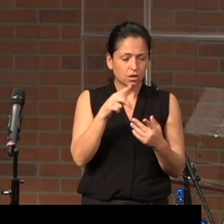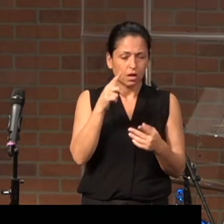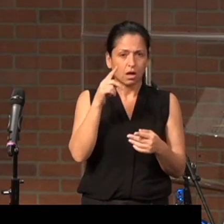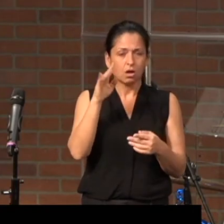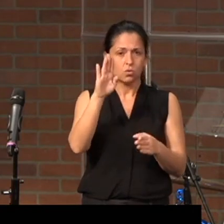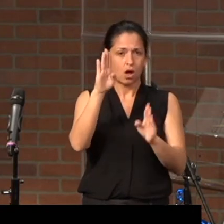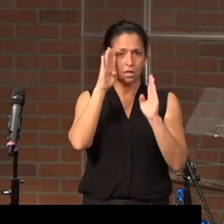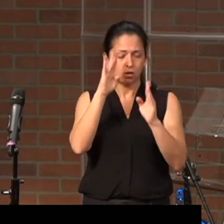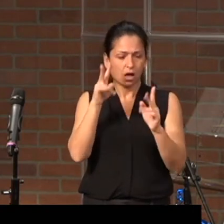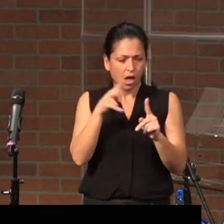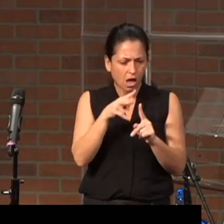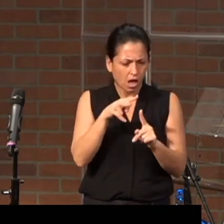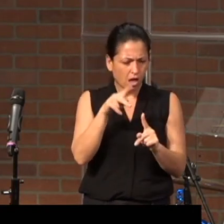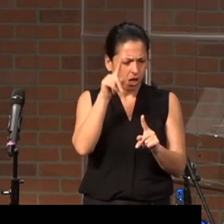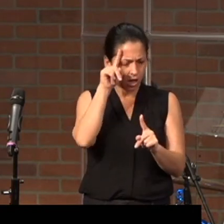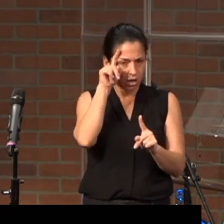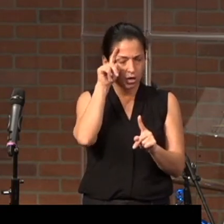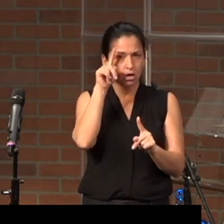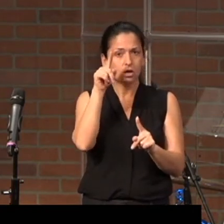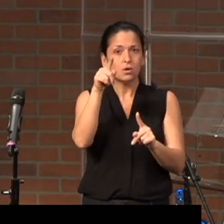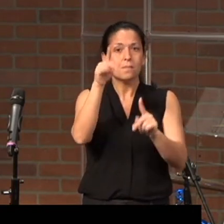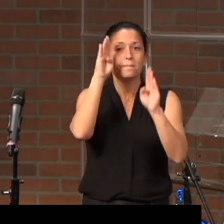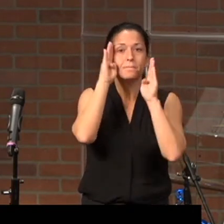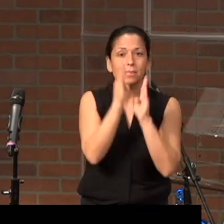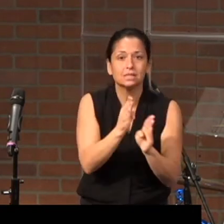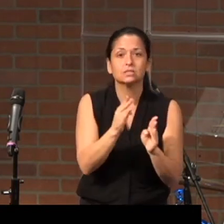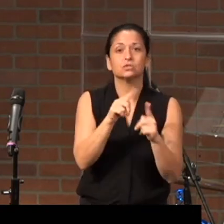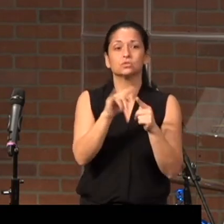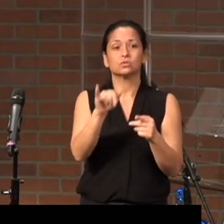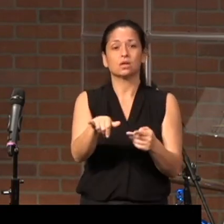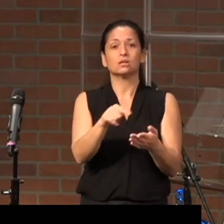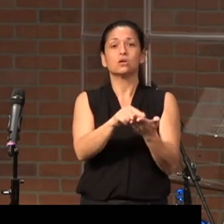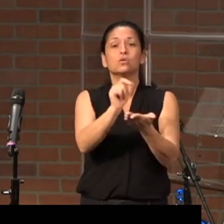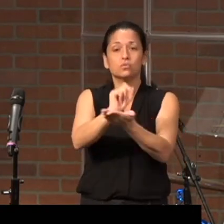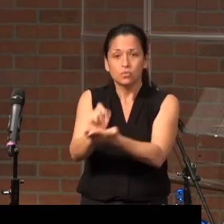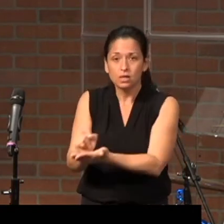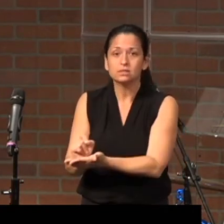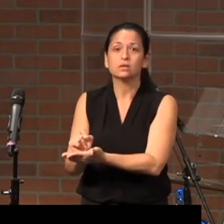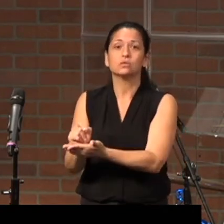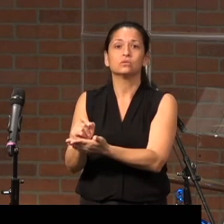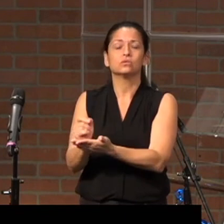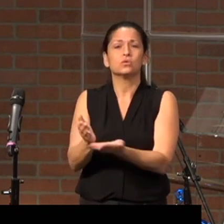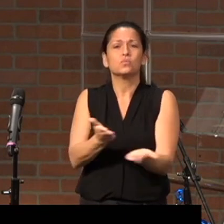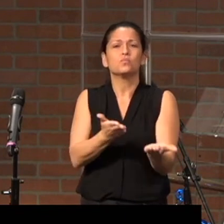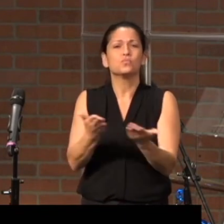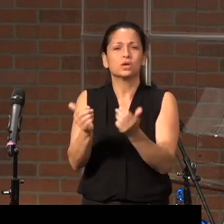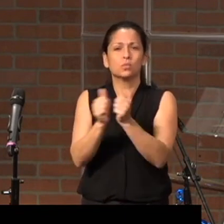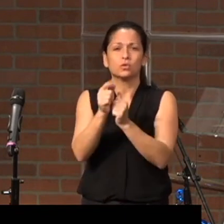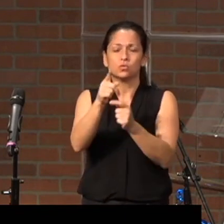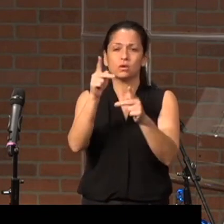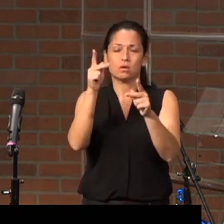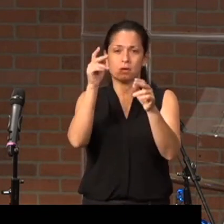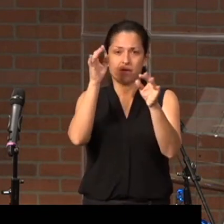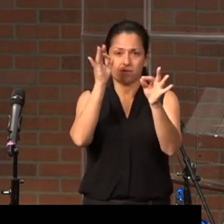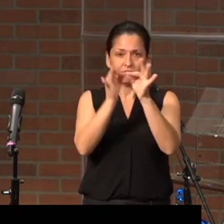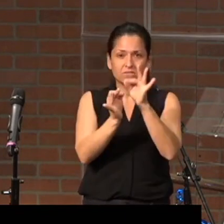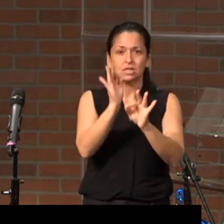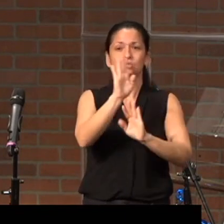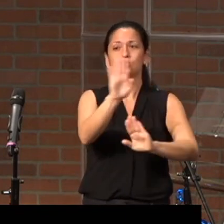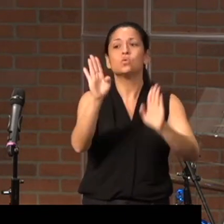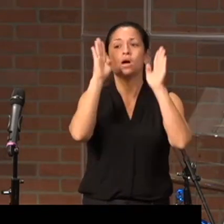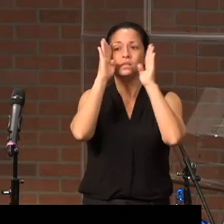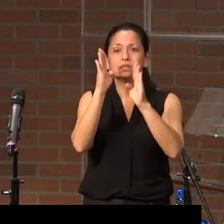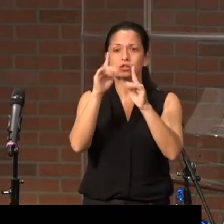pay attention to them. Write them down. Take them with you. Fix your attention on them